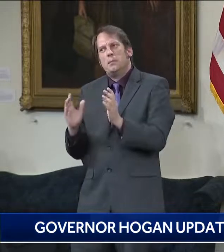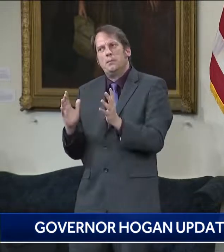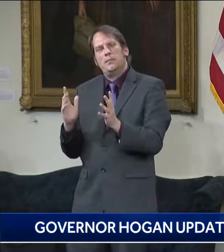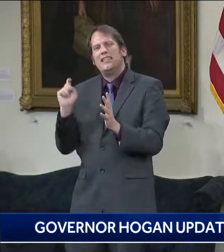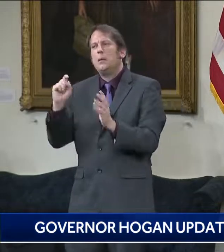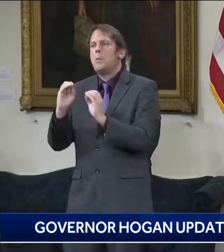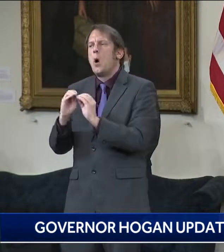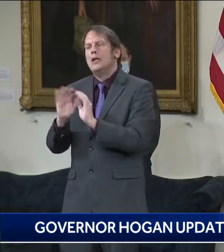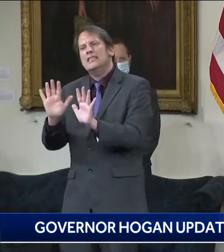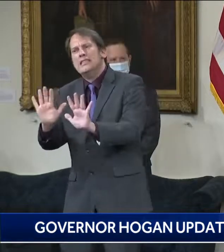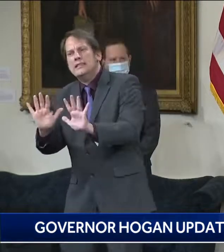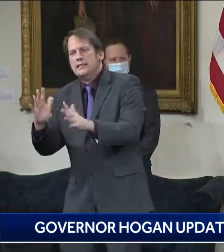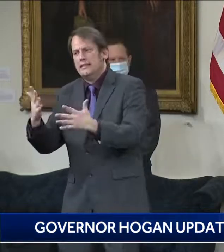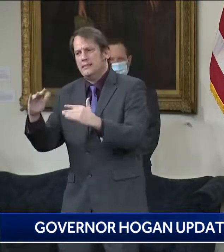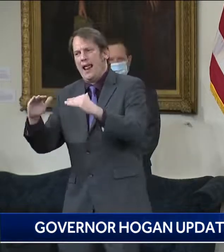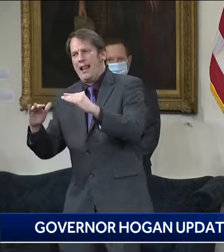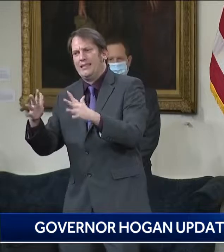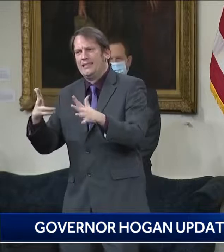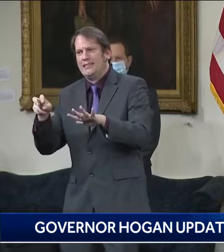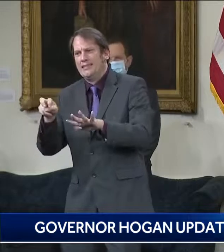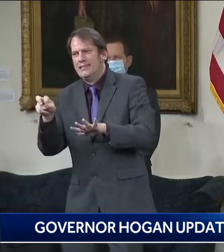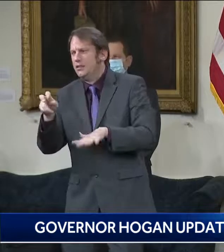where we think there's a good balance.